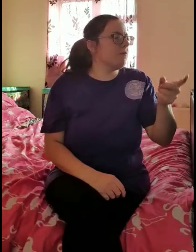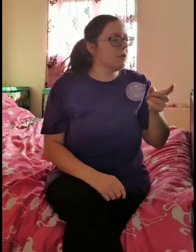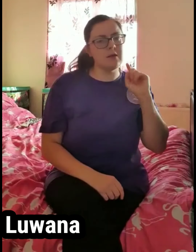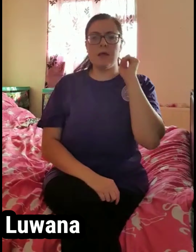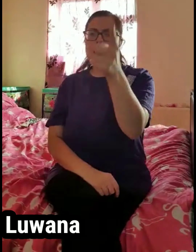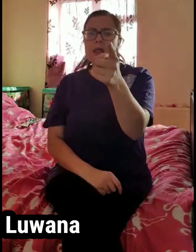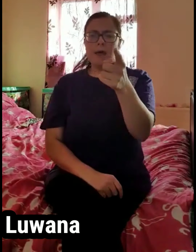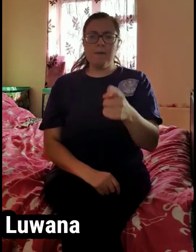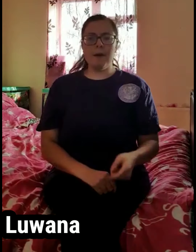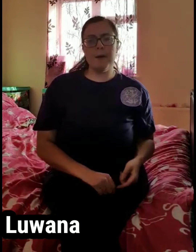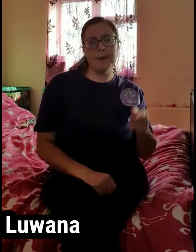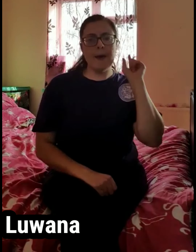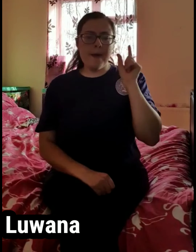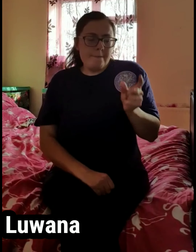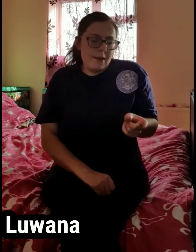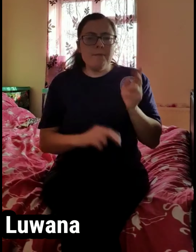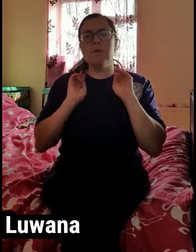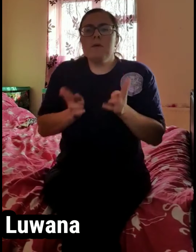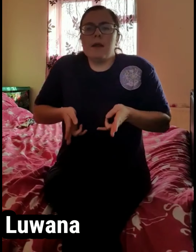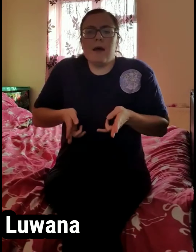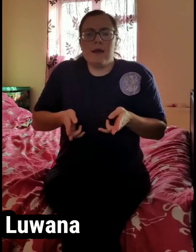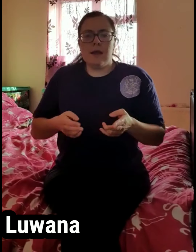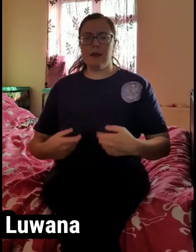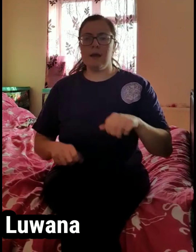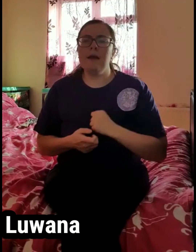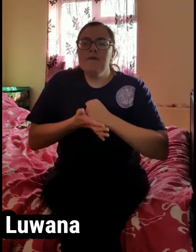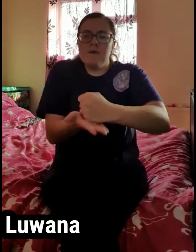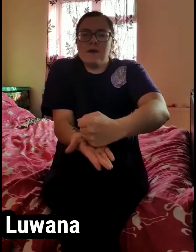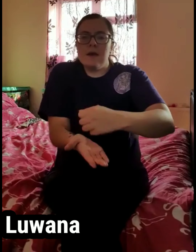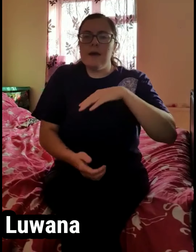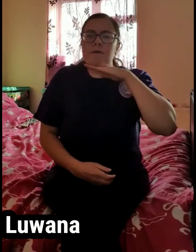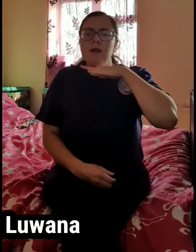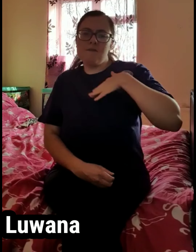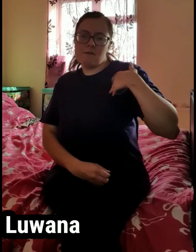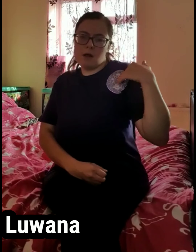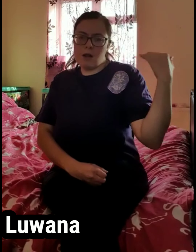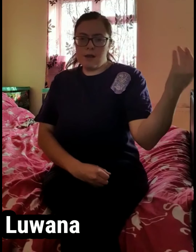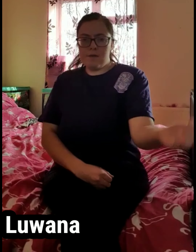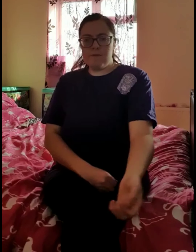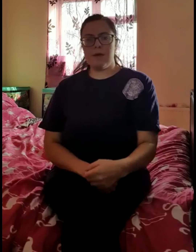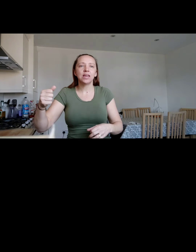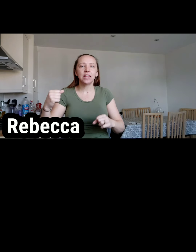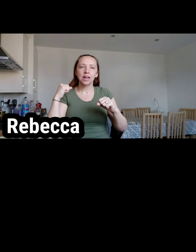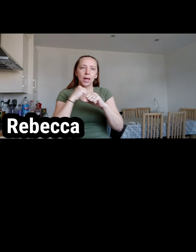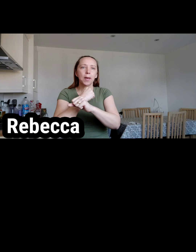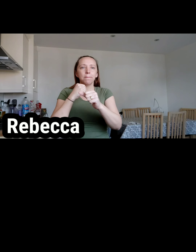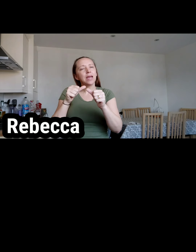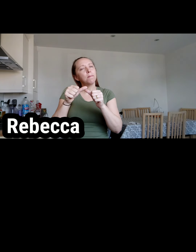race There are people lying, if you care enough for the living Make a